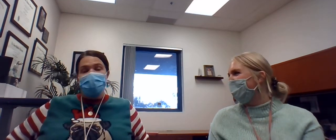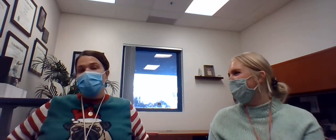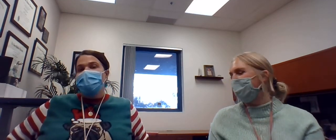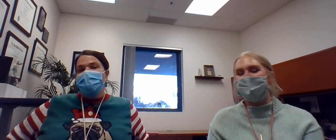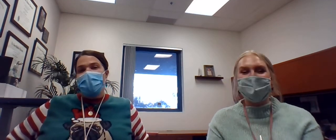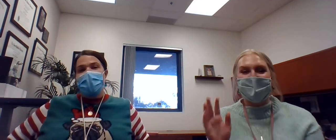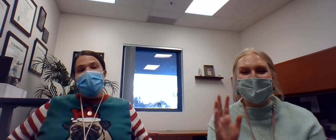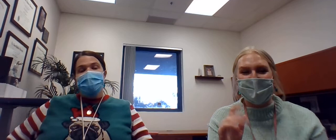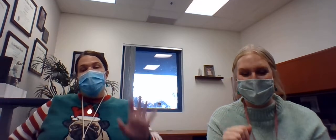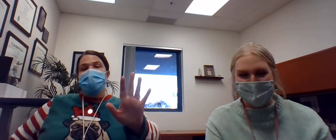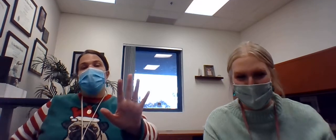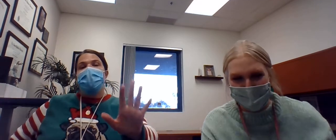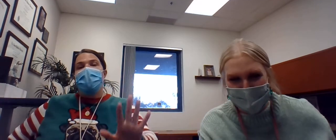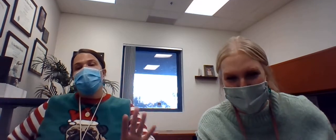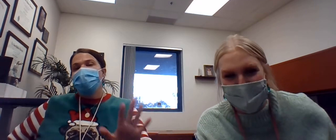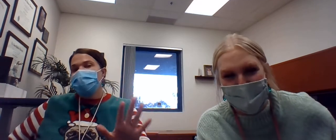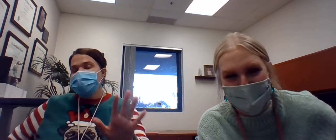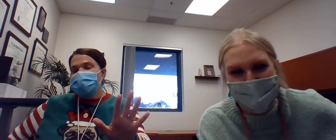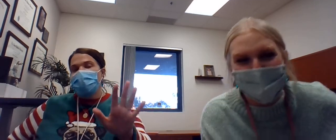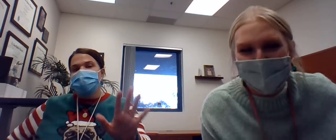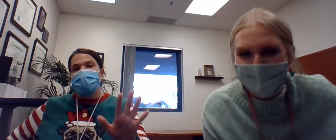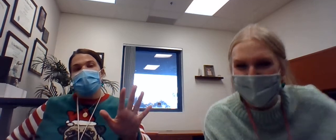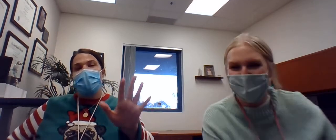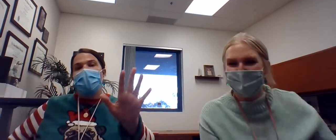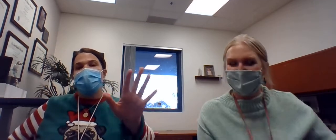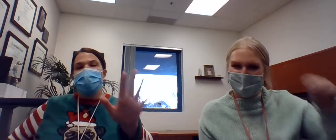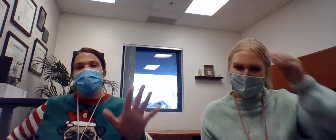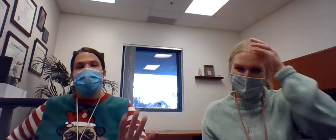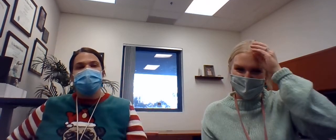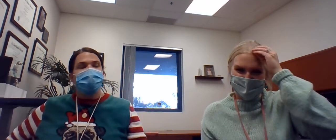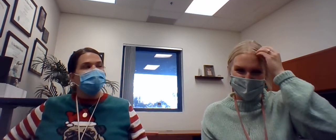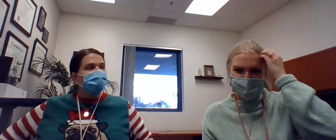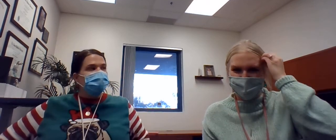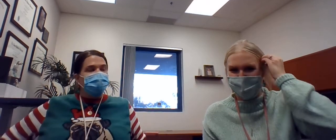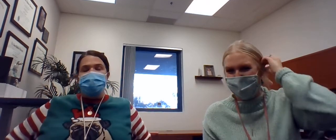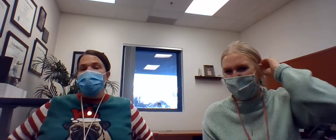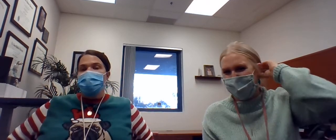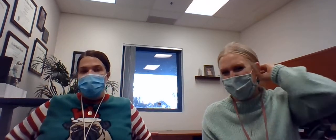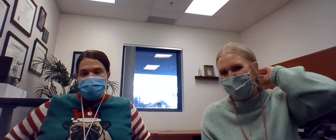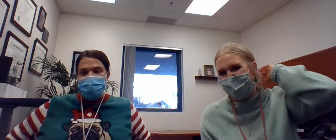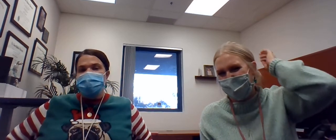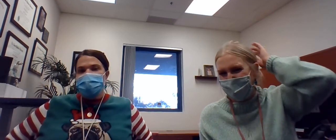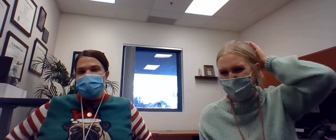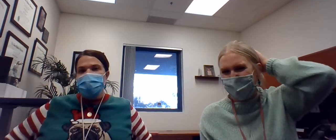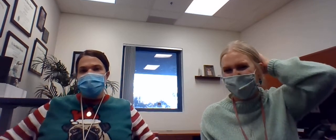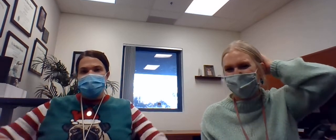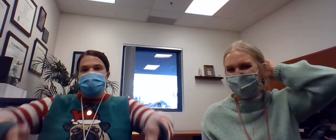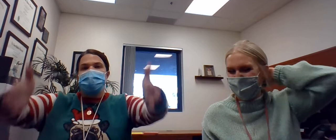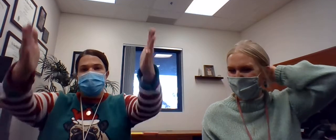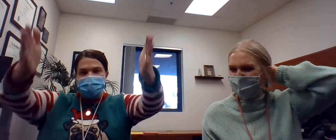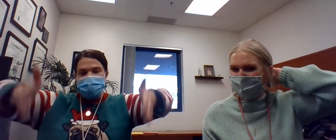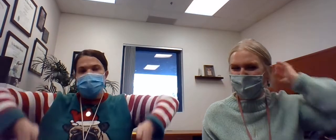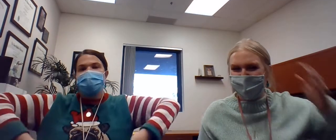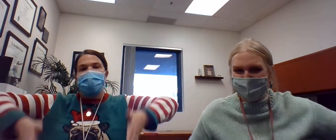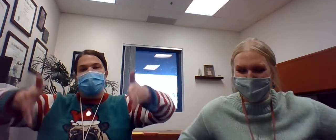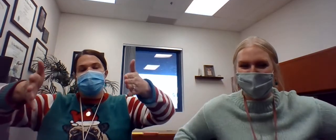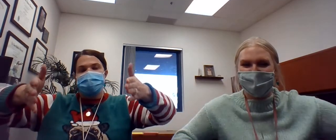Well... Whatever that game is called. I know what it's called, but I want our boys and girls... Basically, it's a piece of ice